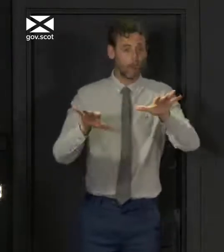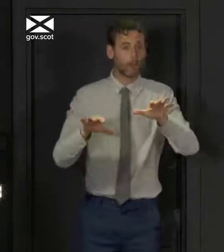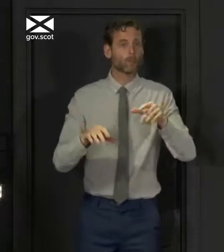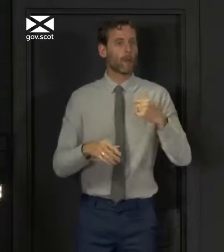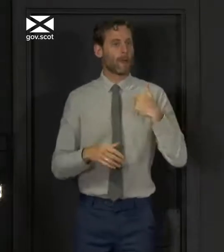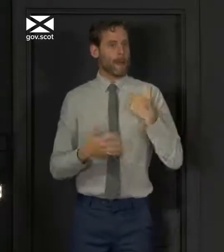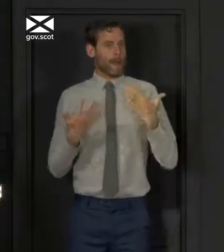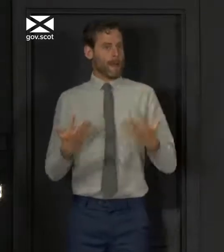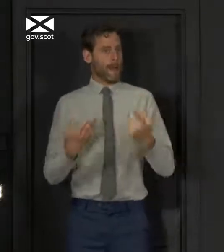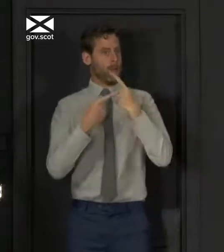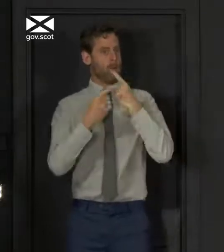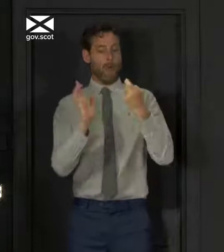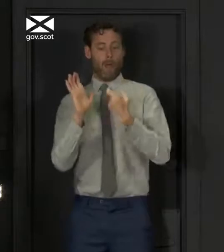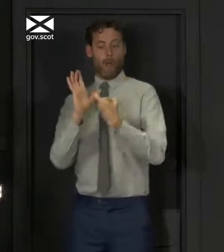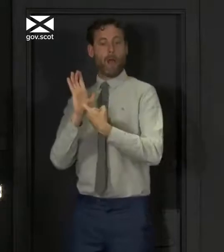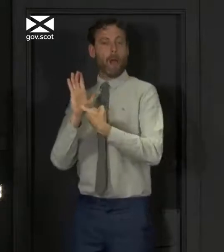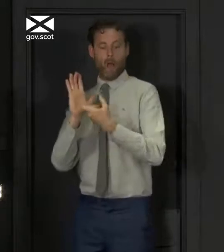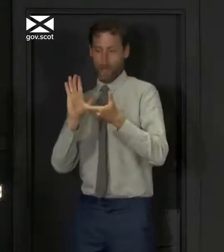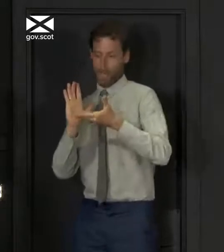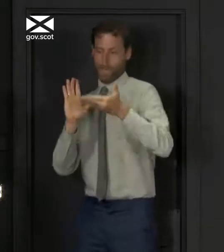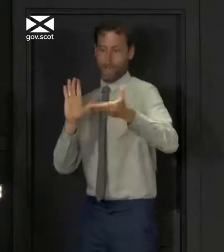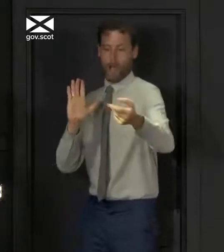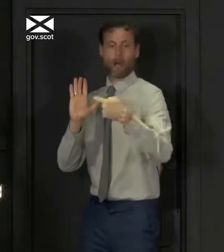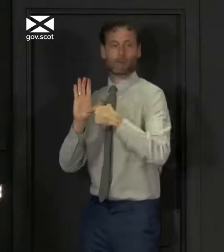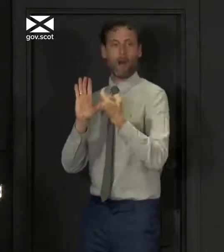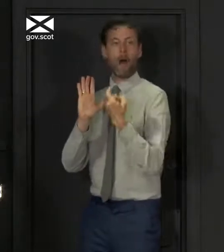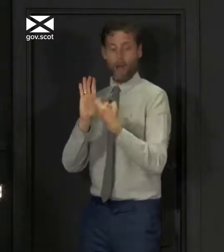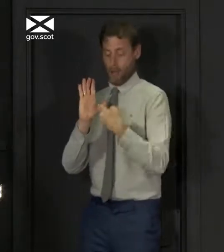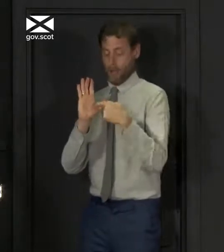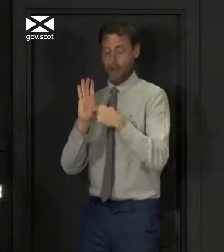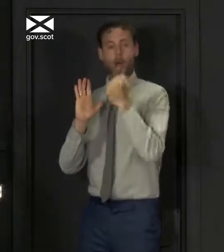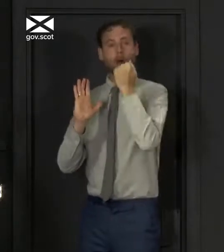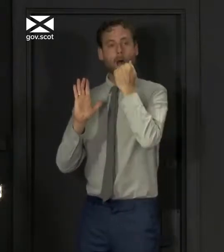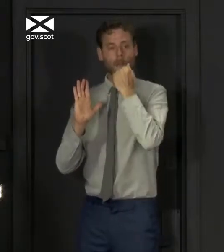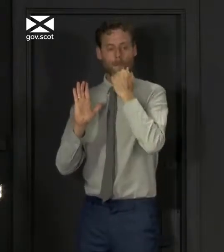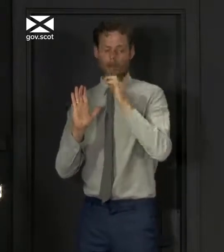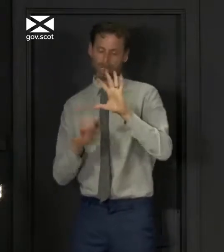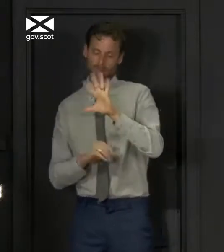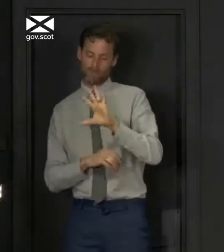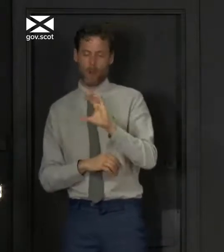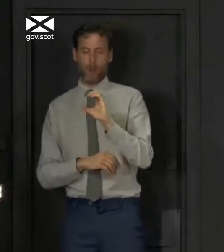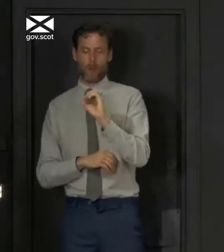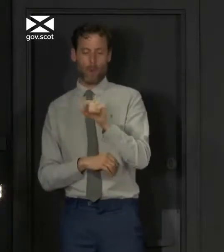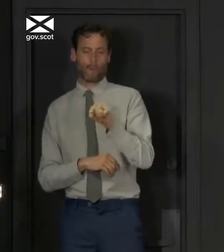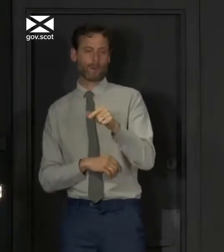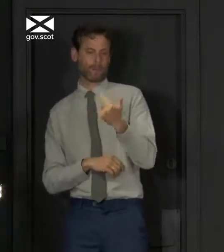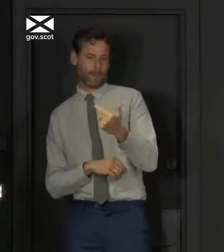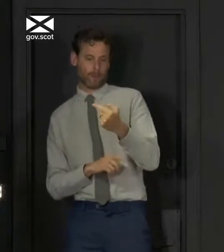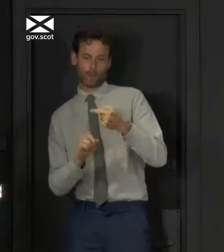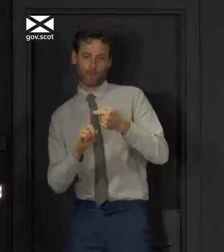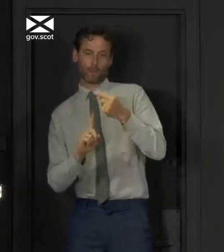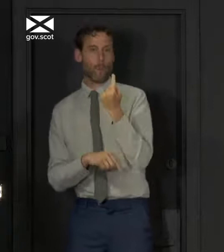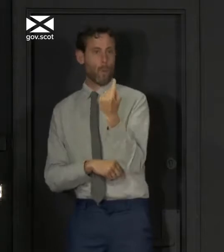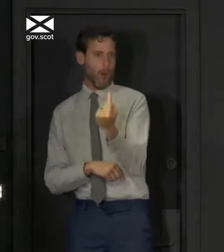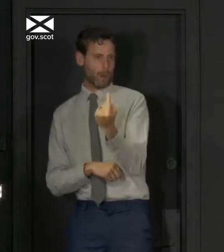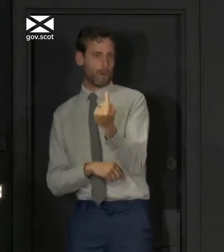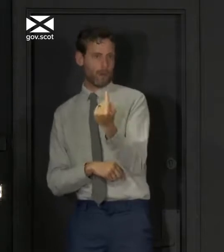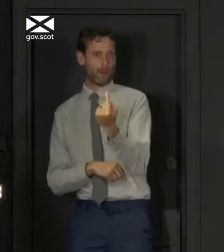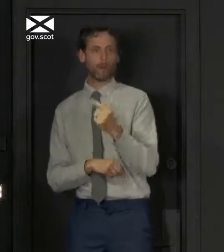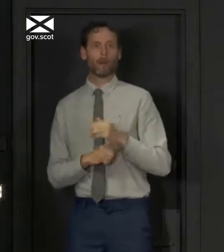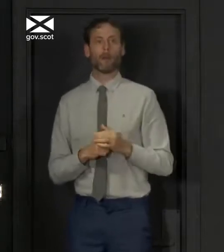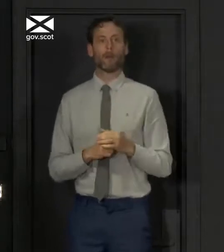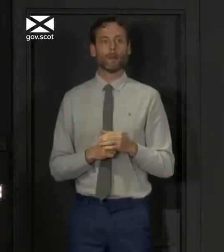follows. The R number, the transmission rate of the virus, remains in a range of 0.7 to 1.